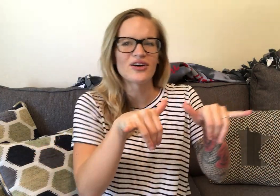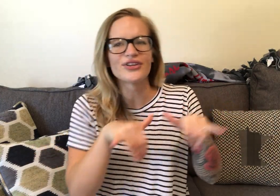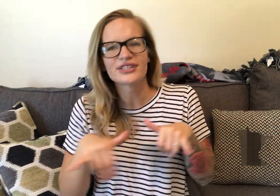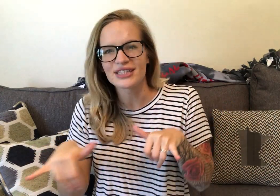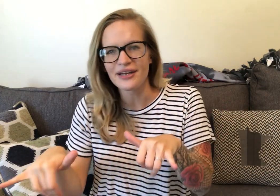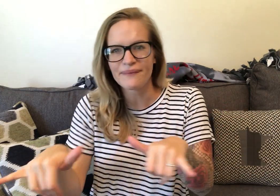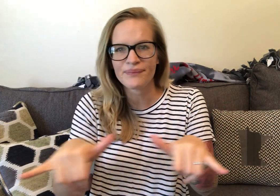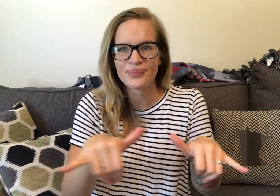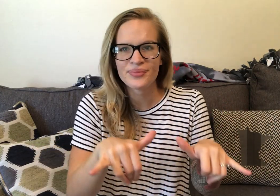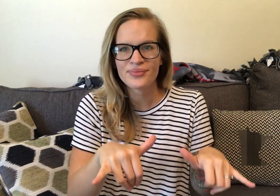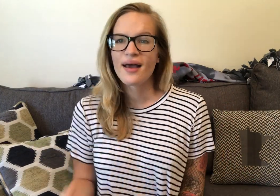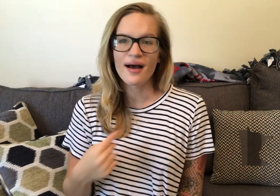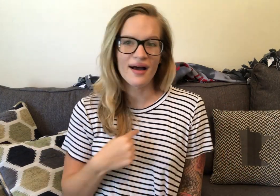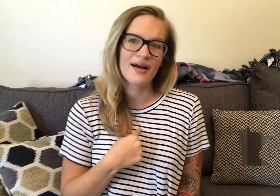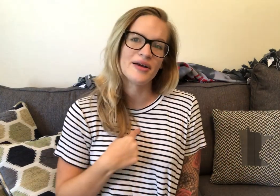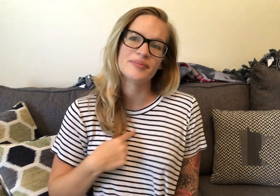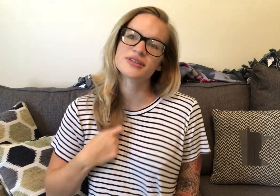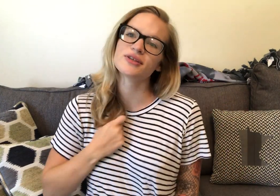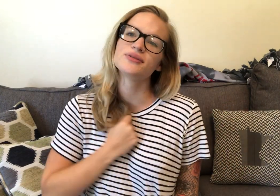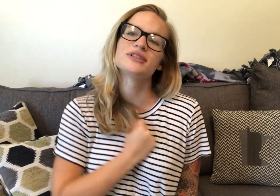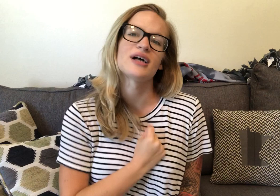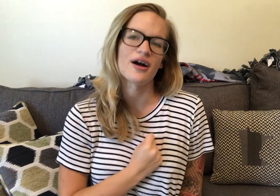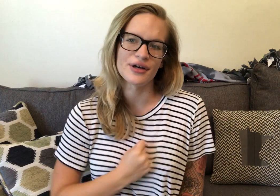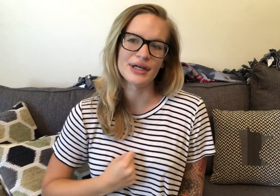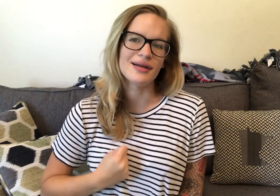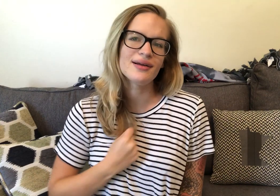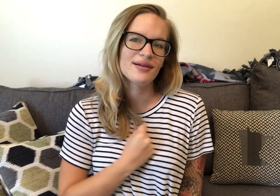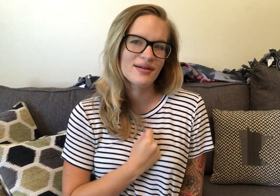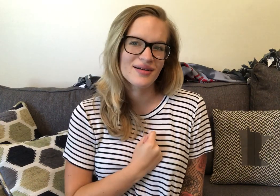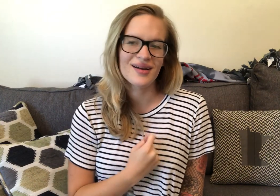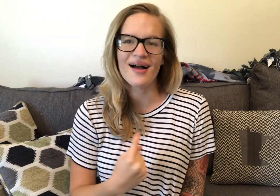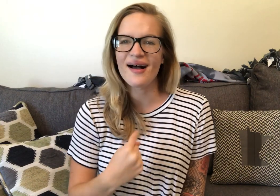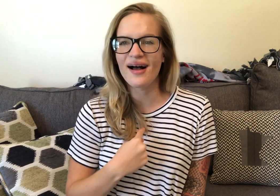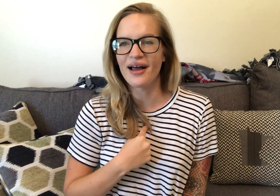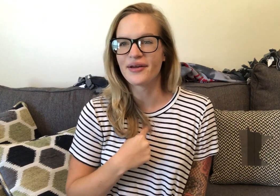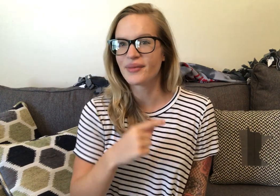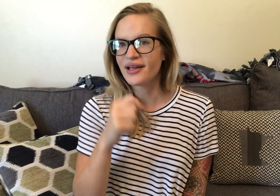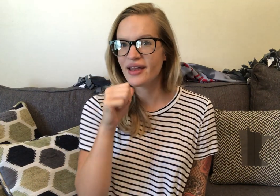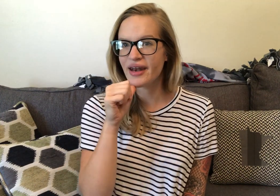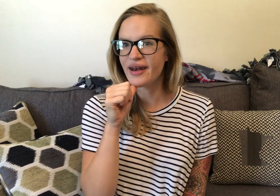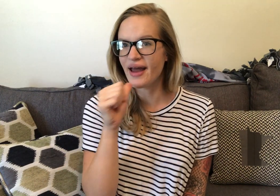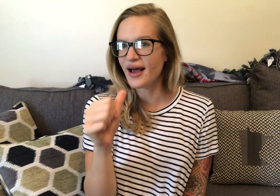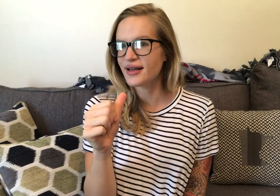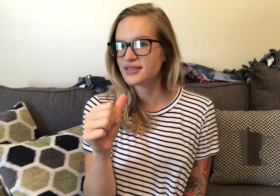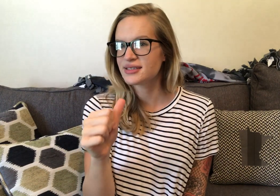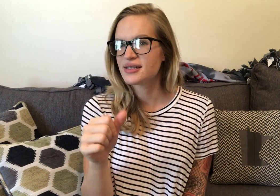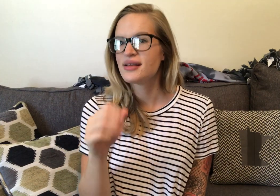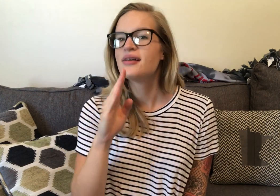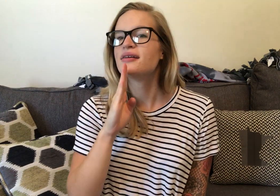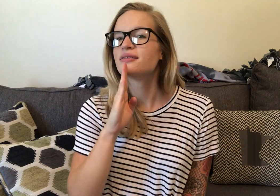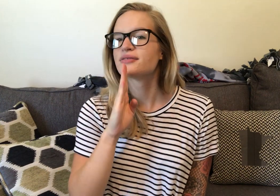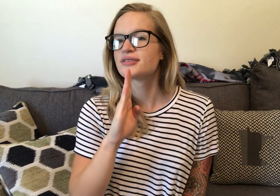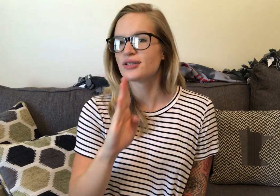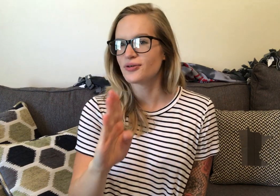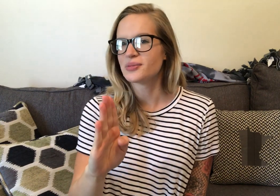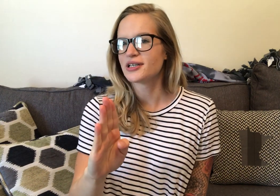all the same. I'm so sorry. I'm not sober.